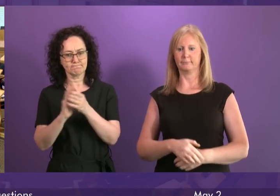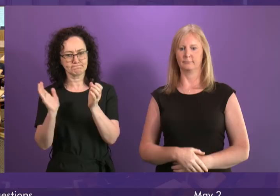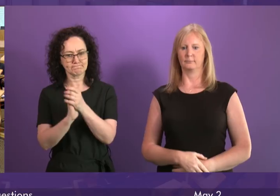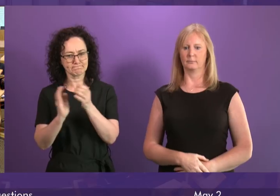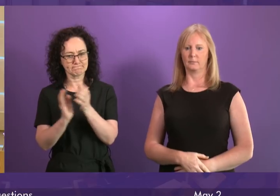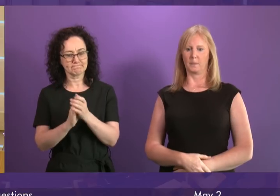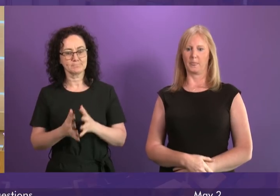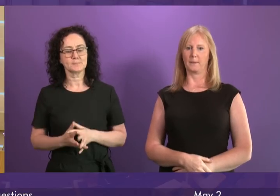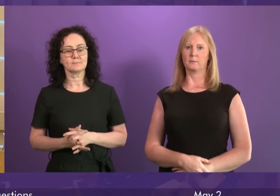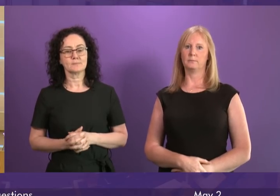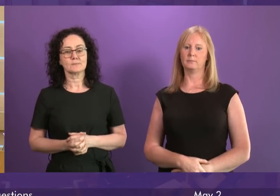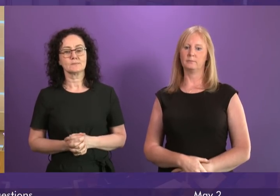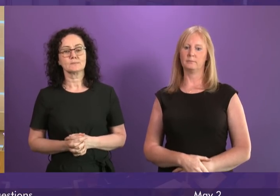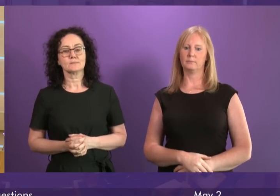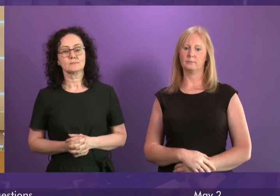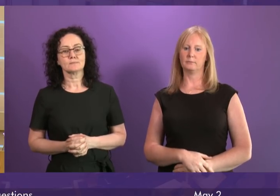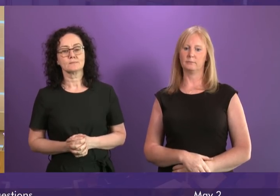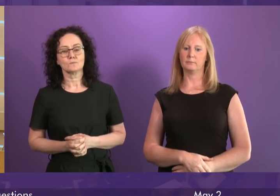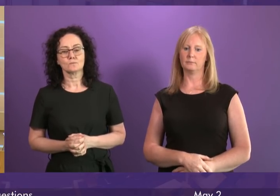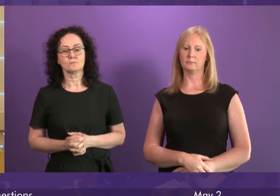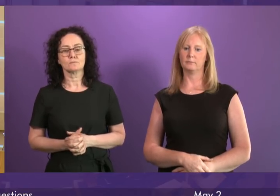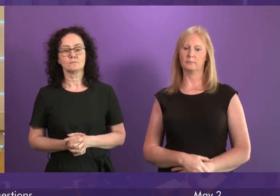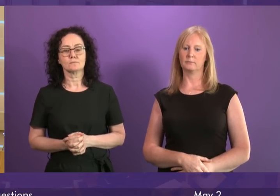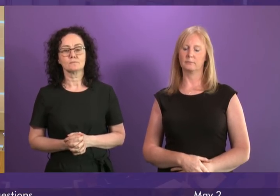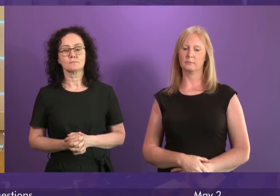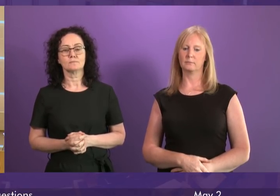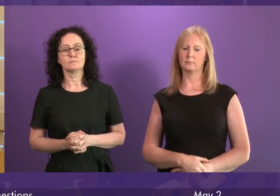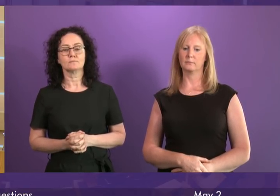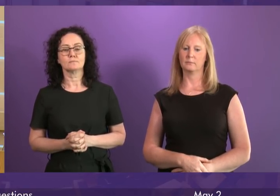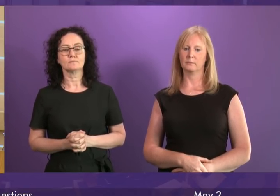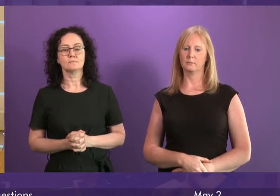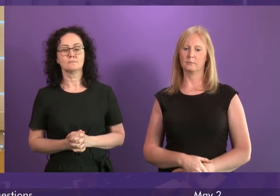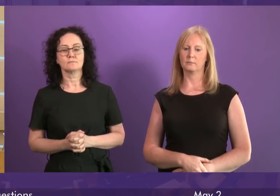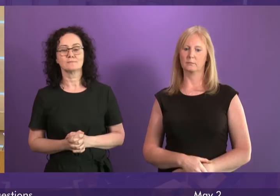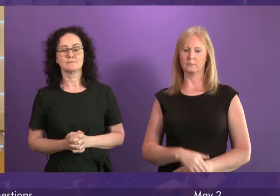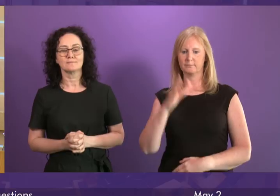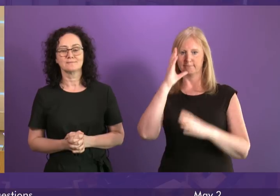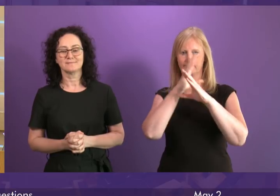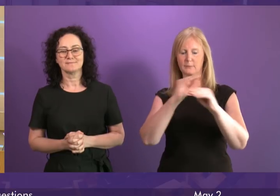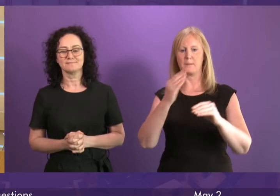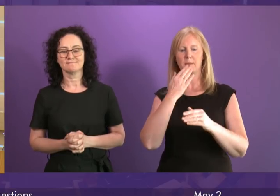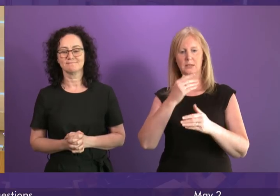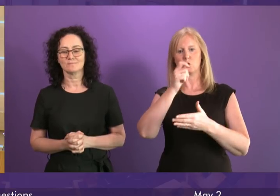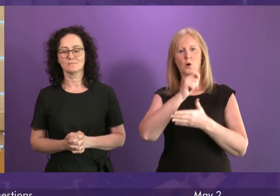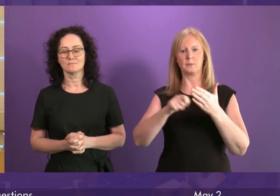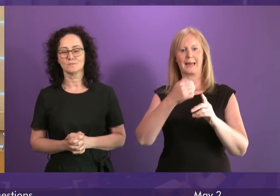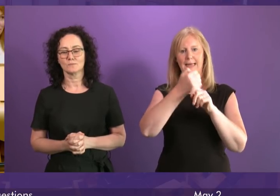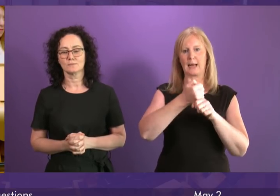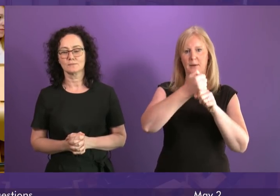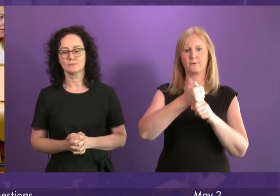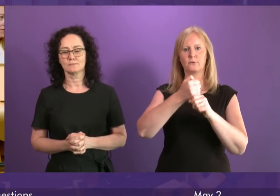can I just can I just encourage members not to actively campaign for the European elections where they're imminent? First Minister